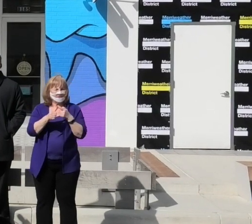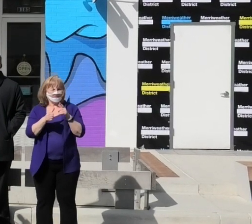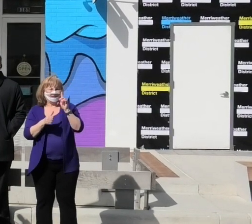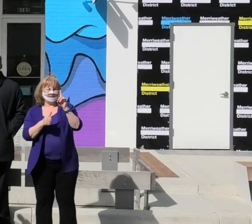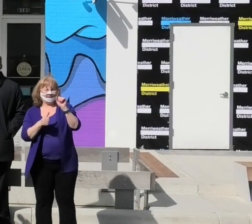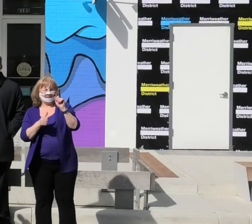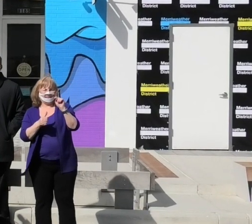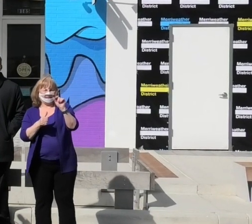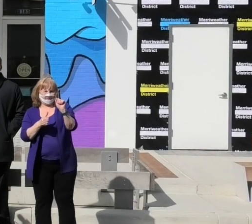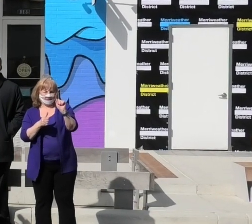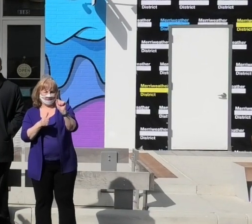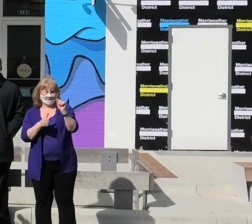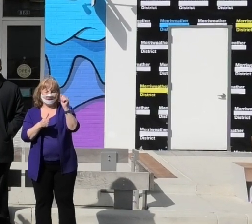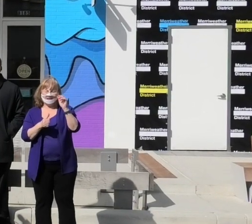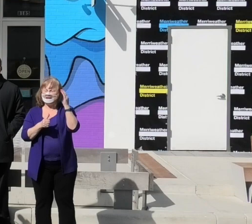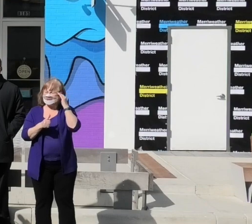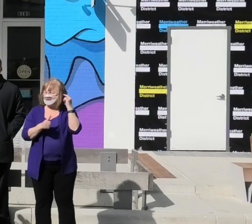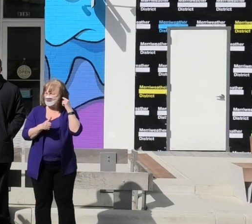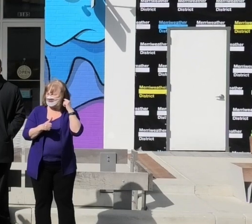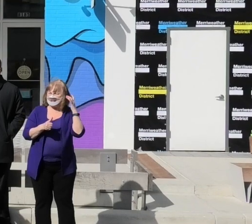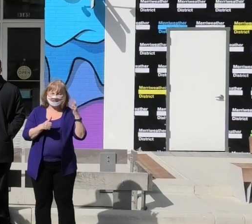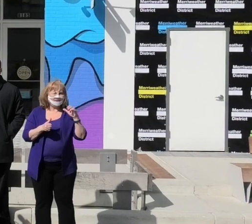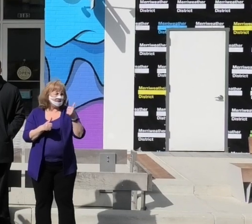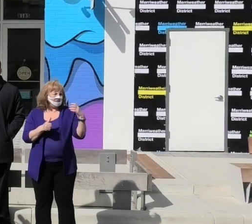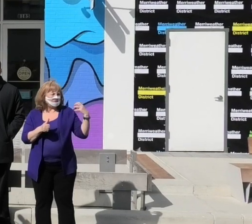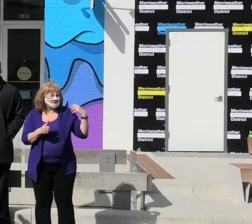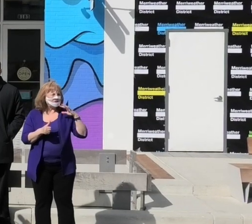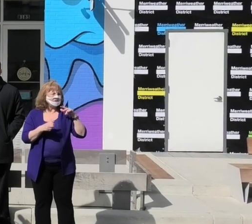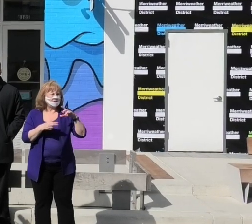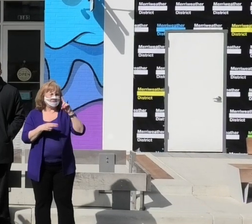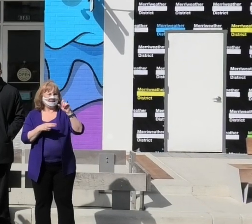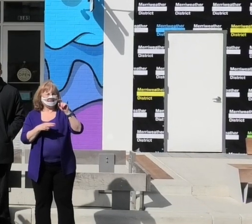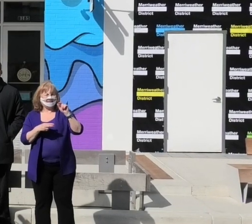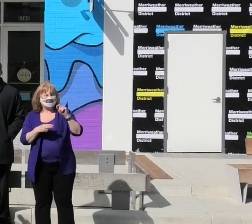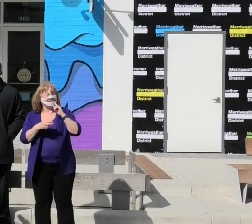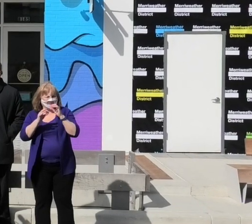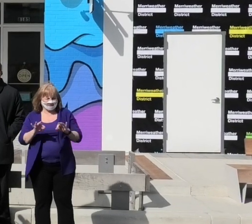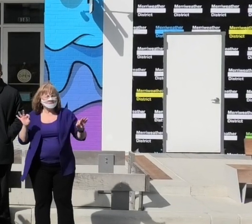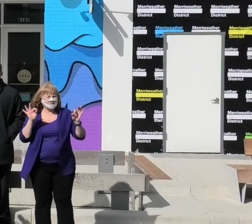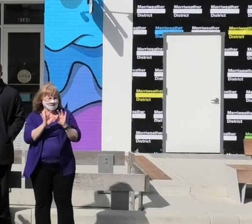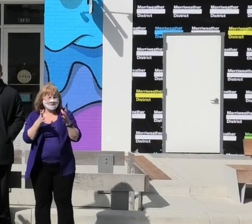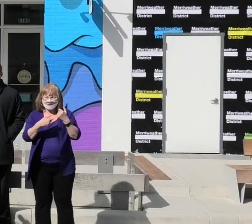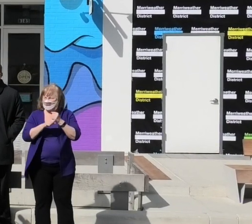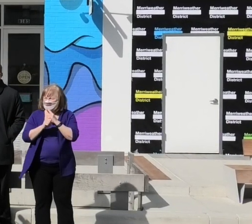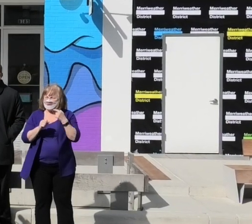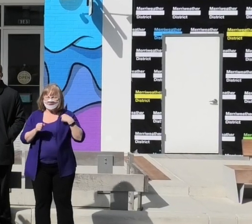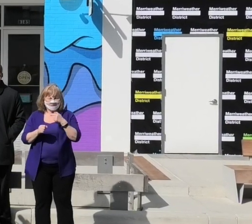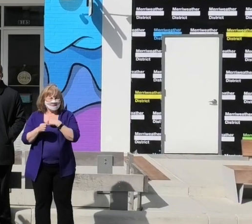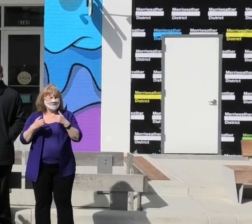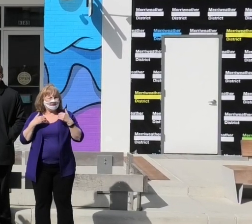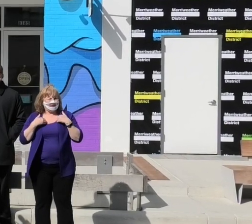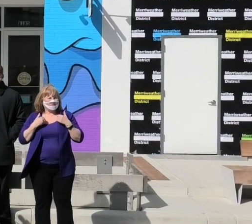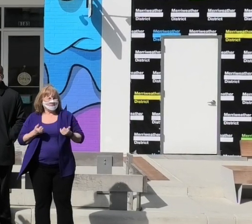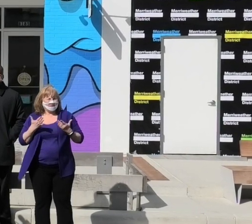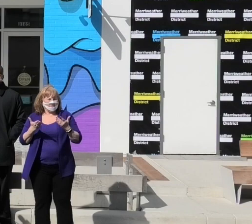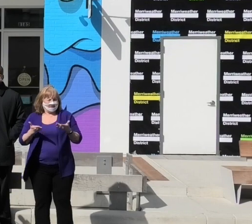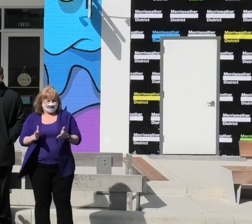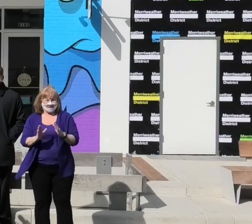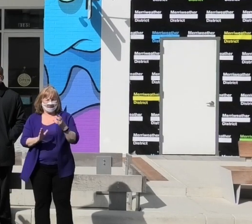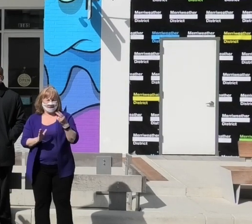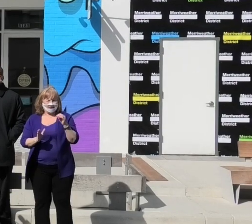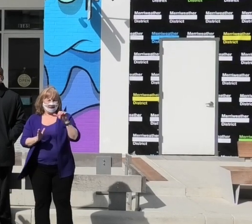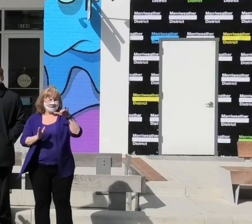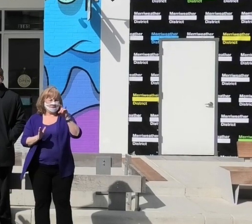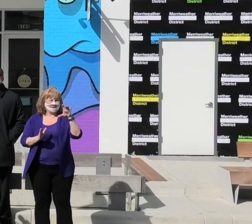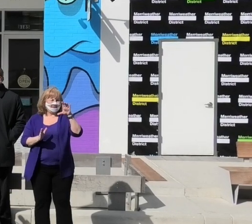was data. So I know I've heard a lot of my other chairs talk about data and how important it is. And we want to make sure that we had recommendations that allowed Howard